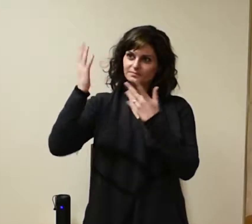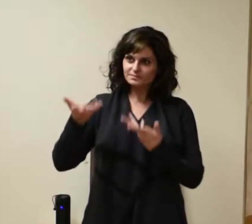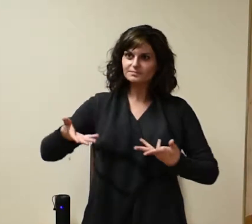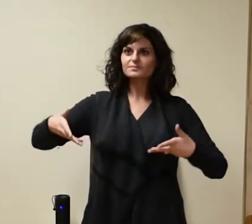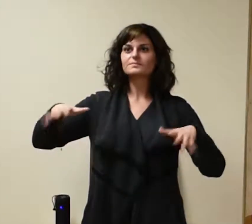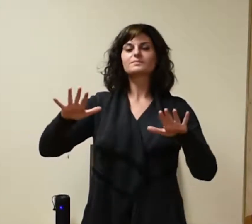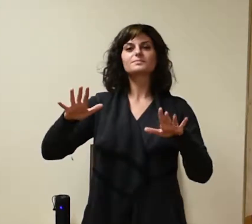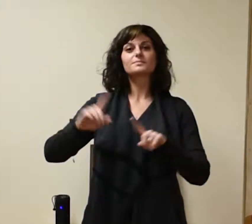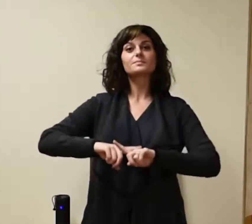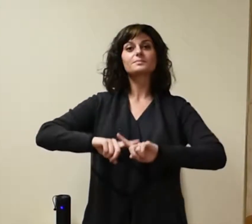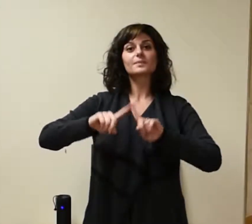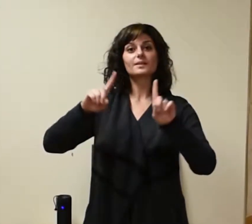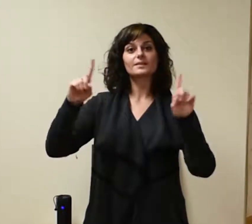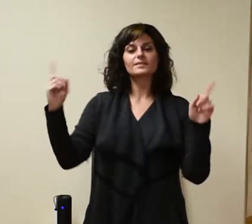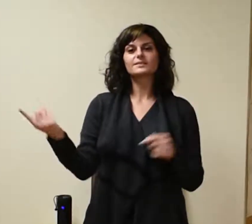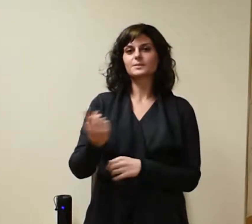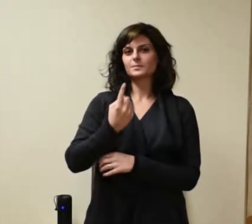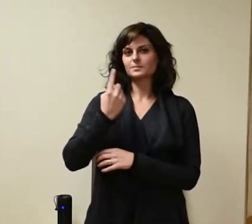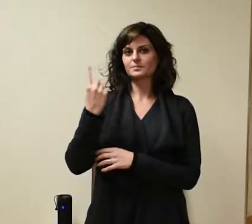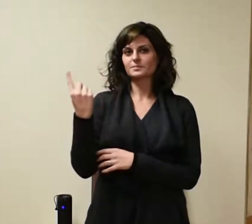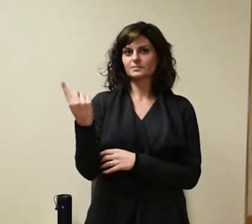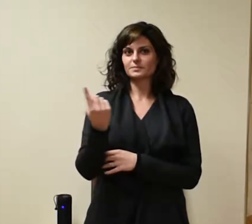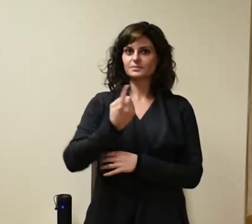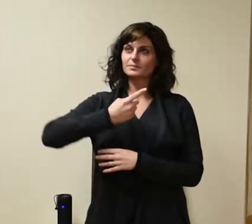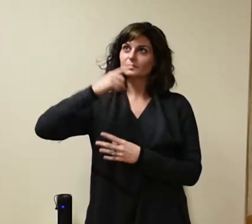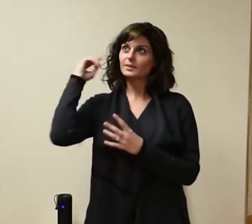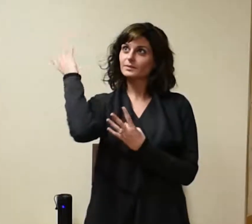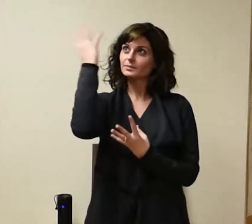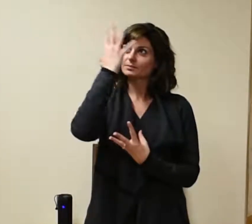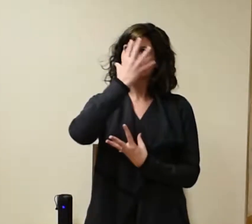something surreal has begun,